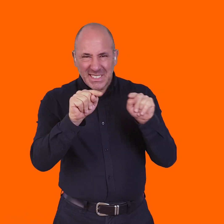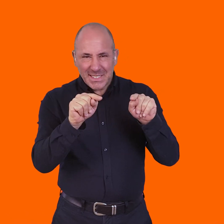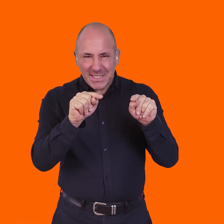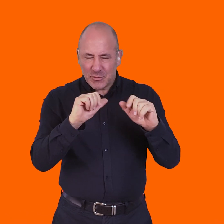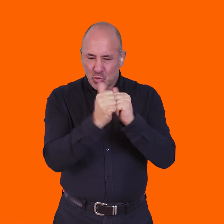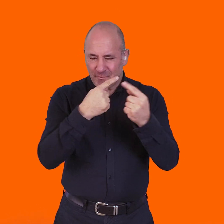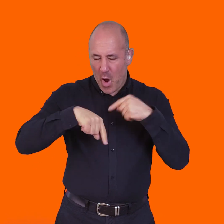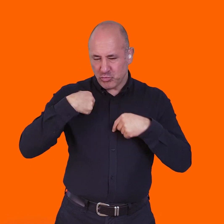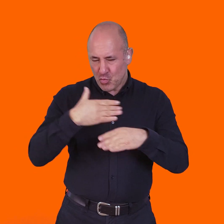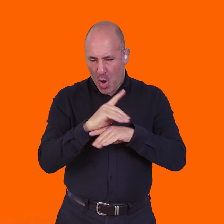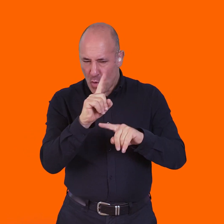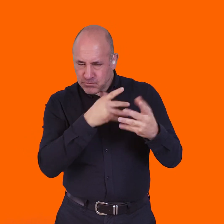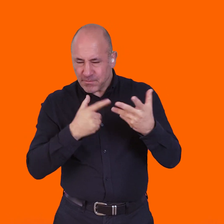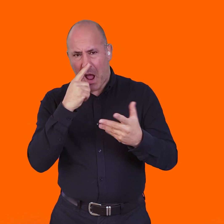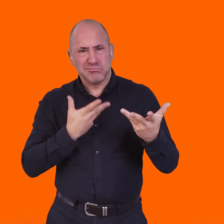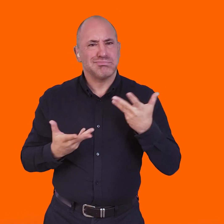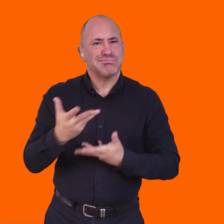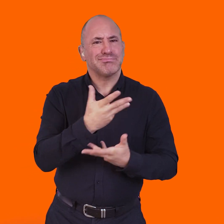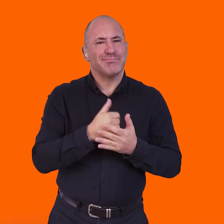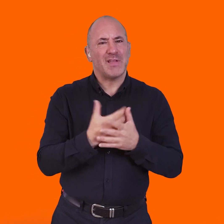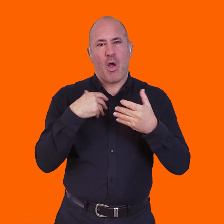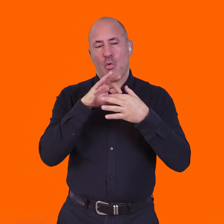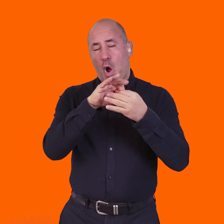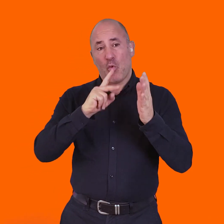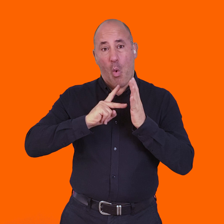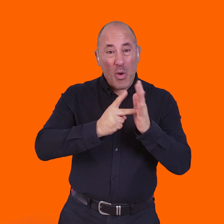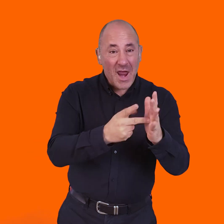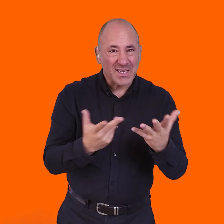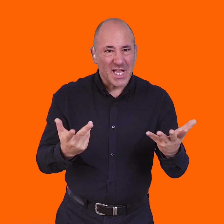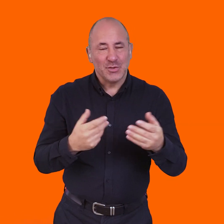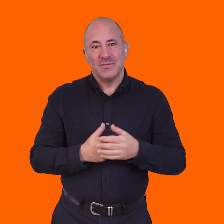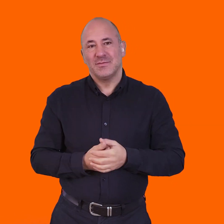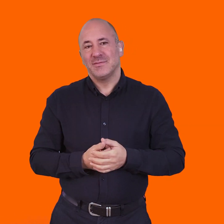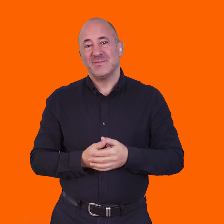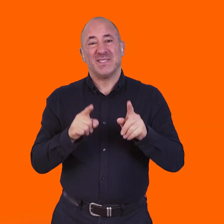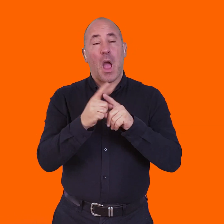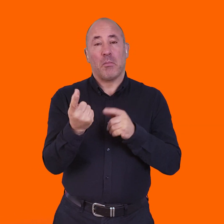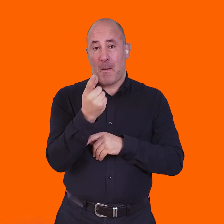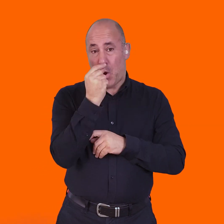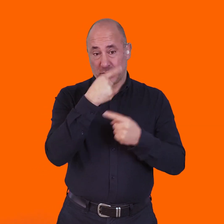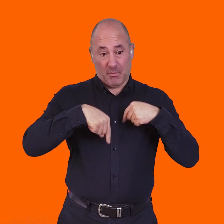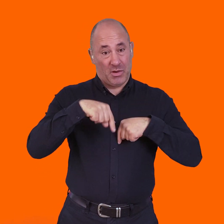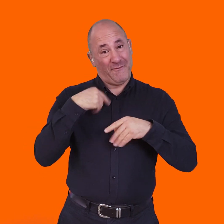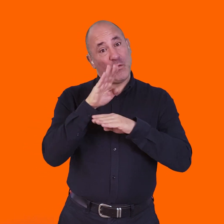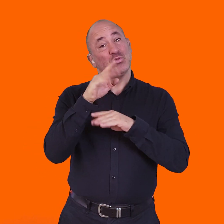ourselves about what the relevant issues are to us as practitioners, to us working with organisations